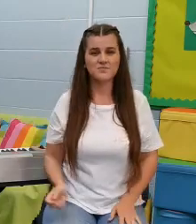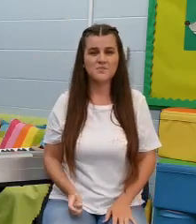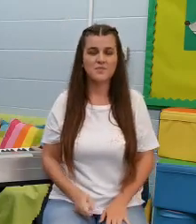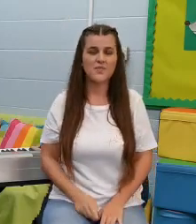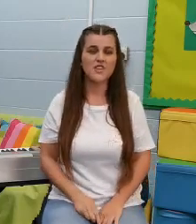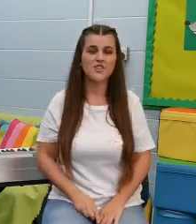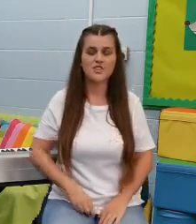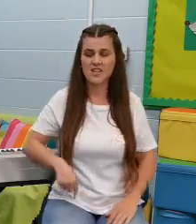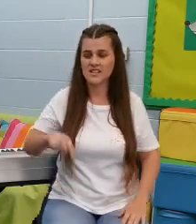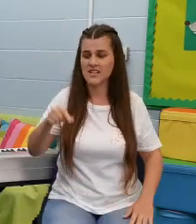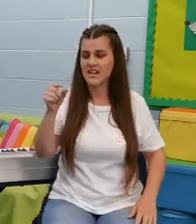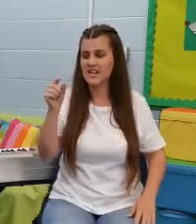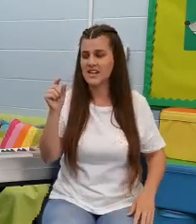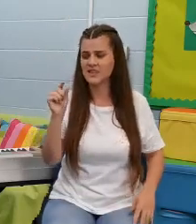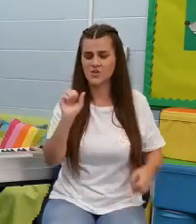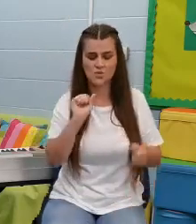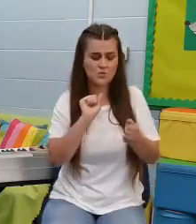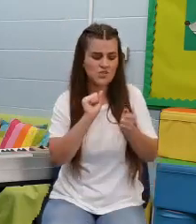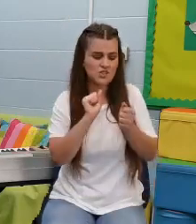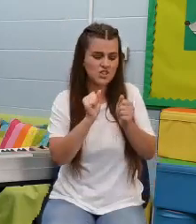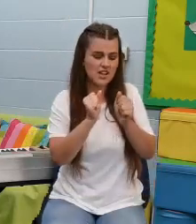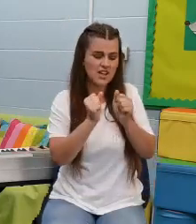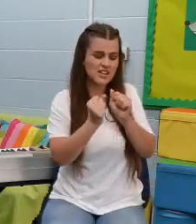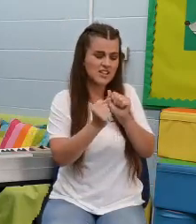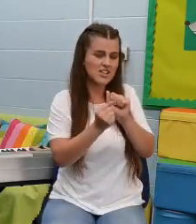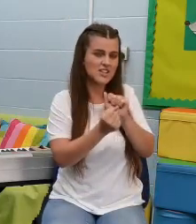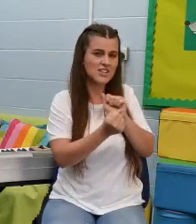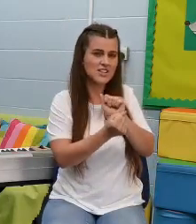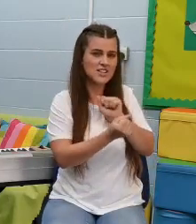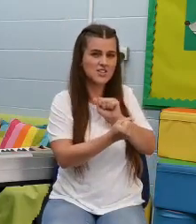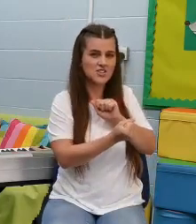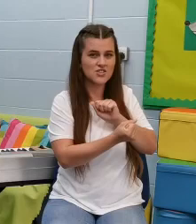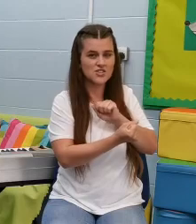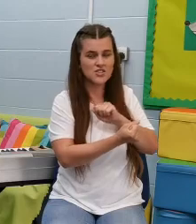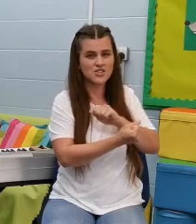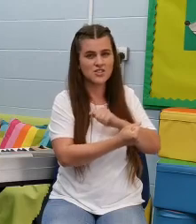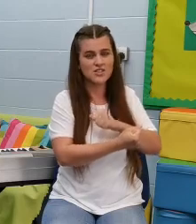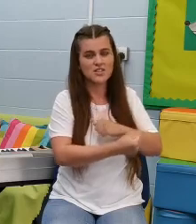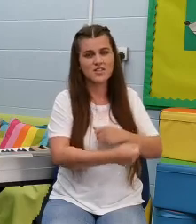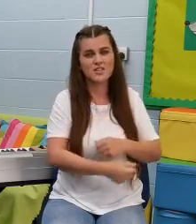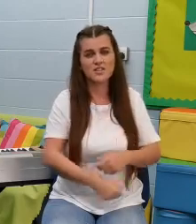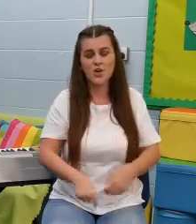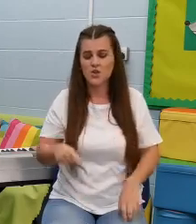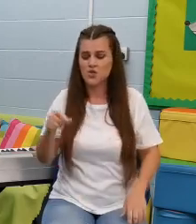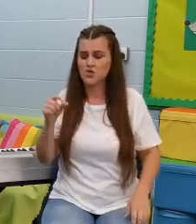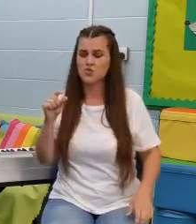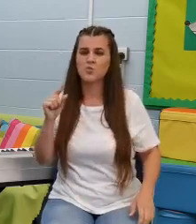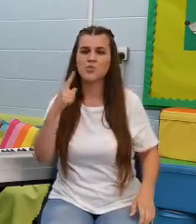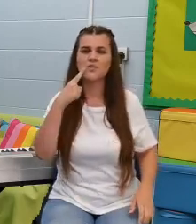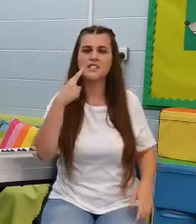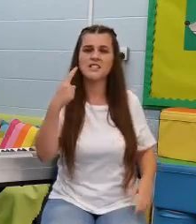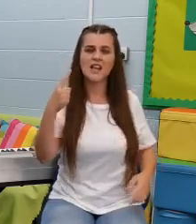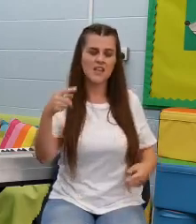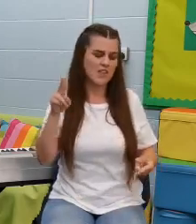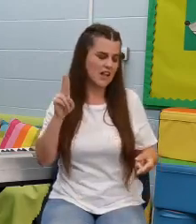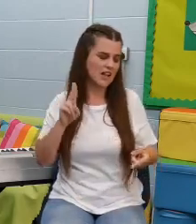Just a little change, small to say the